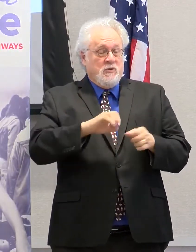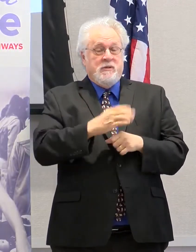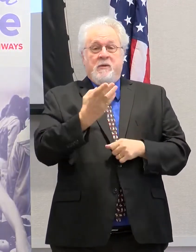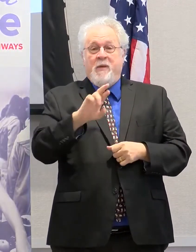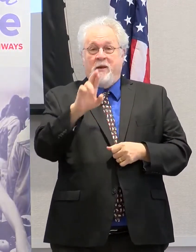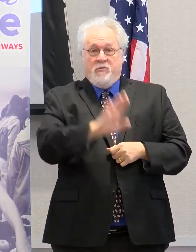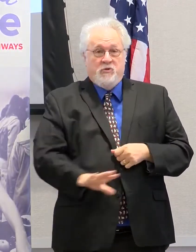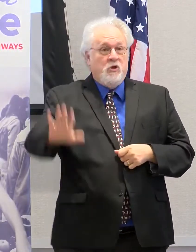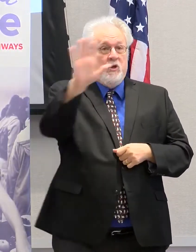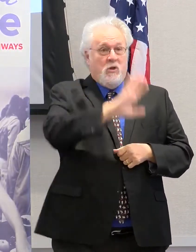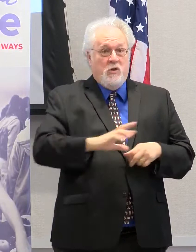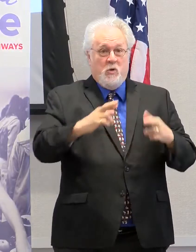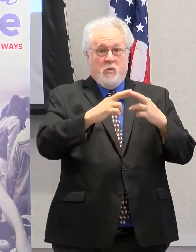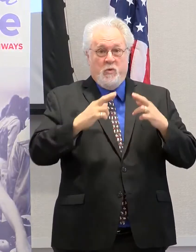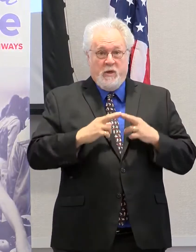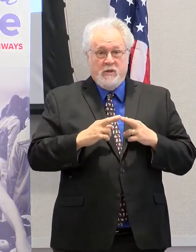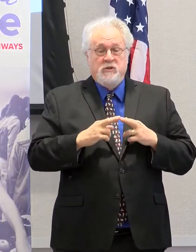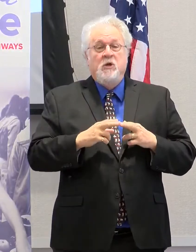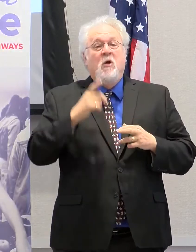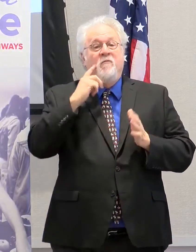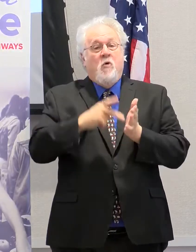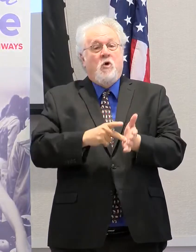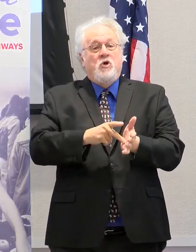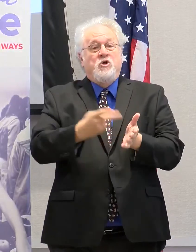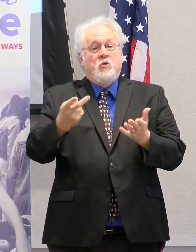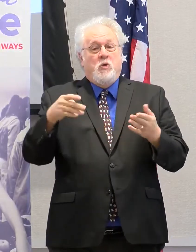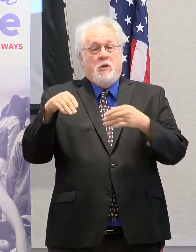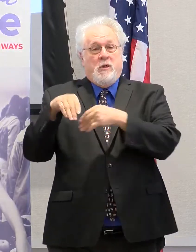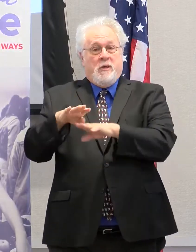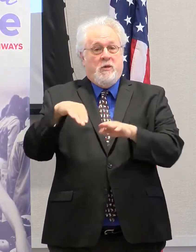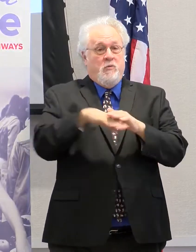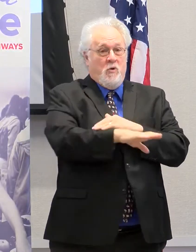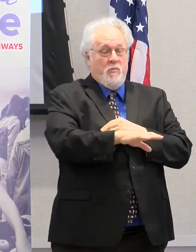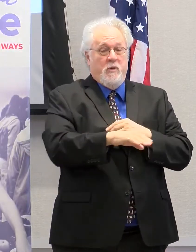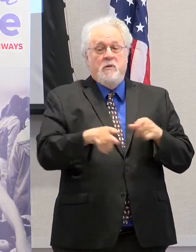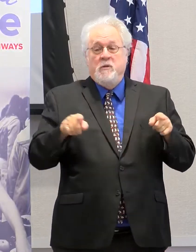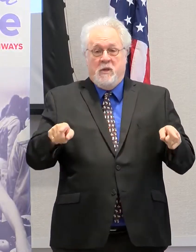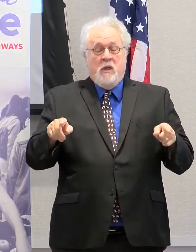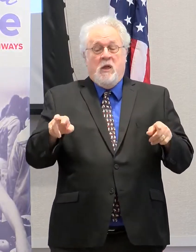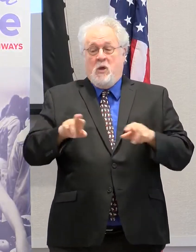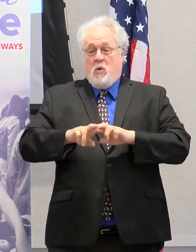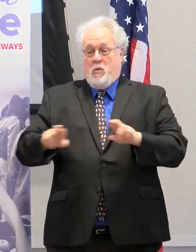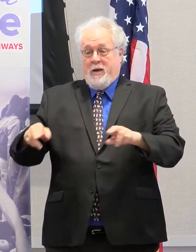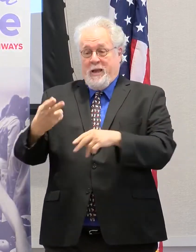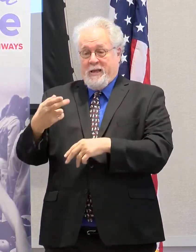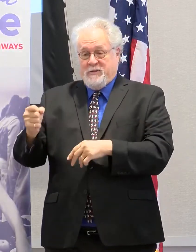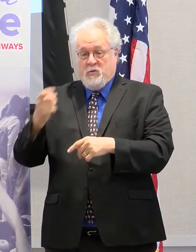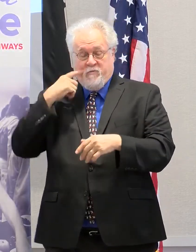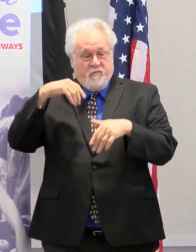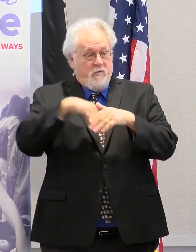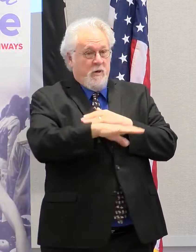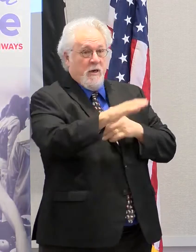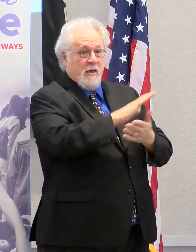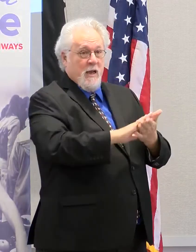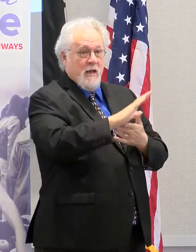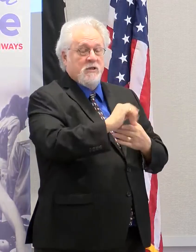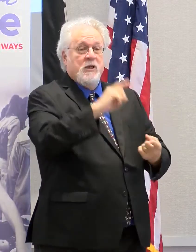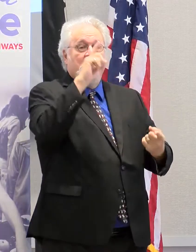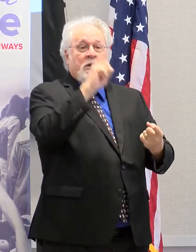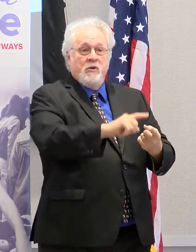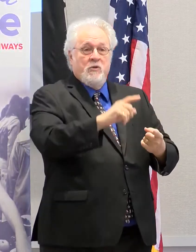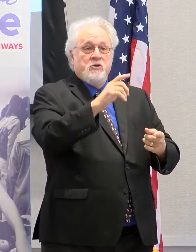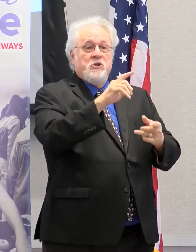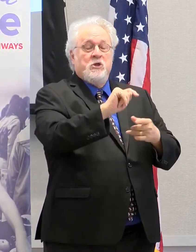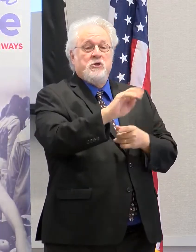and across the region through dual enrollment, which builds college readiness and reduces future tuition costs for